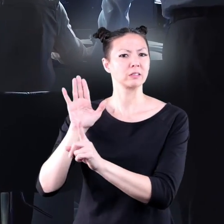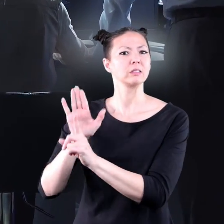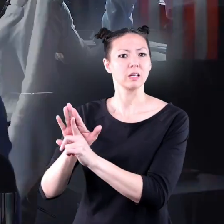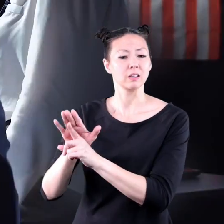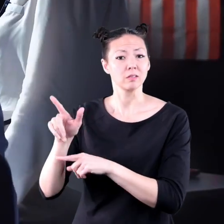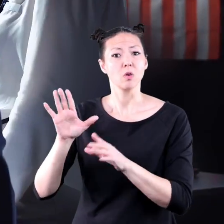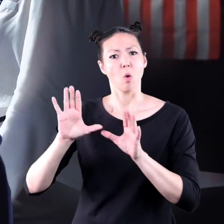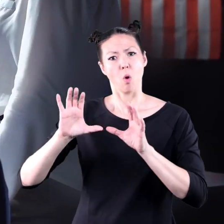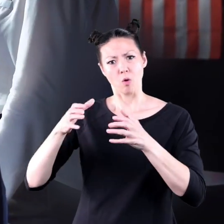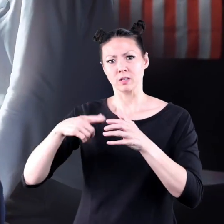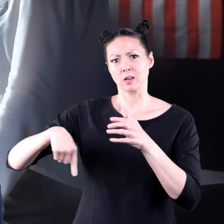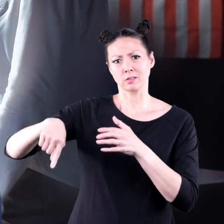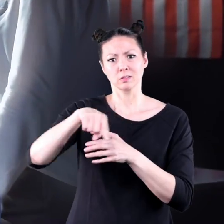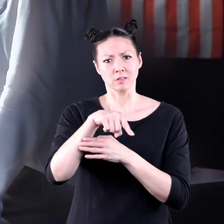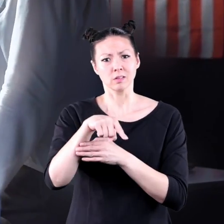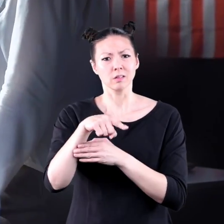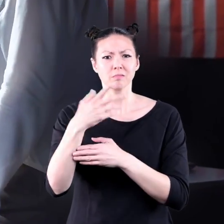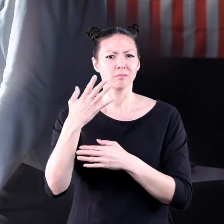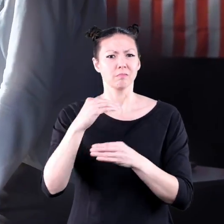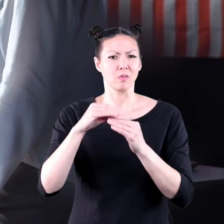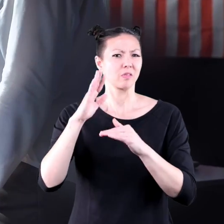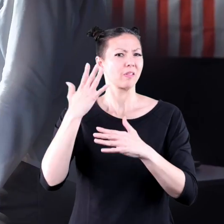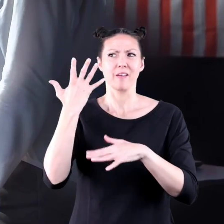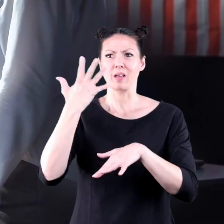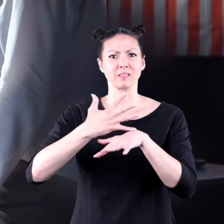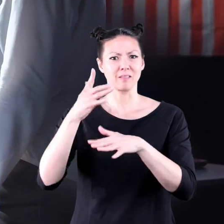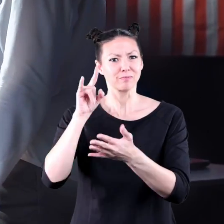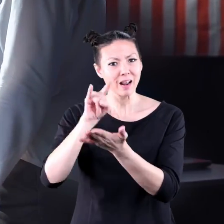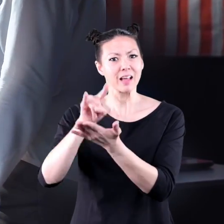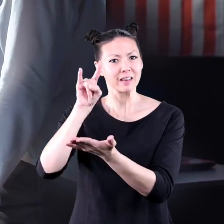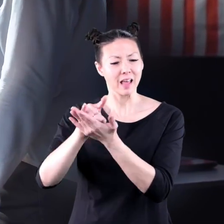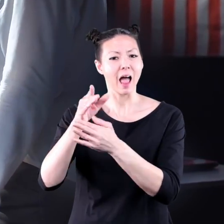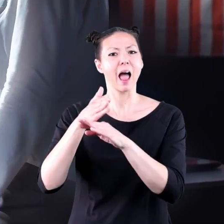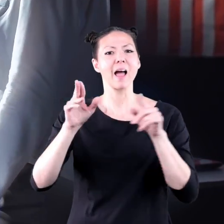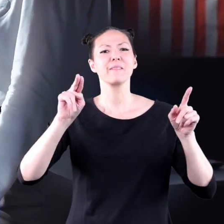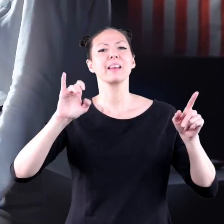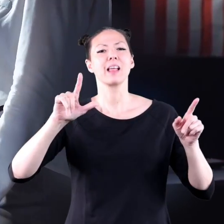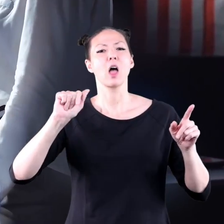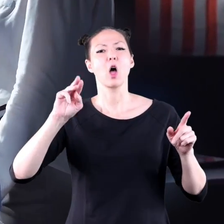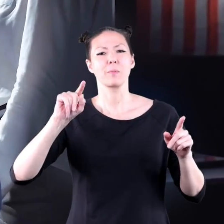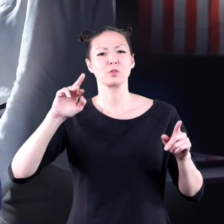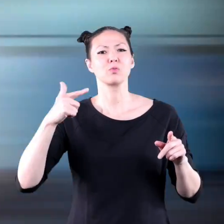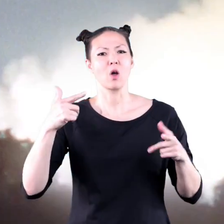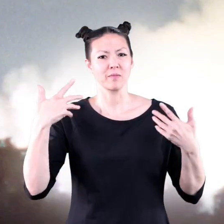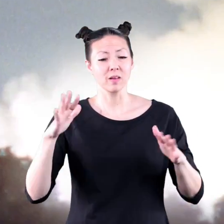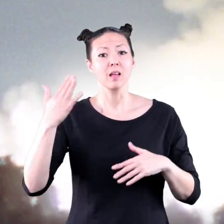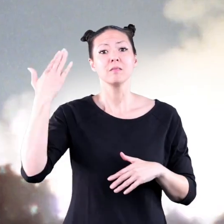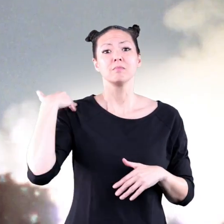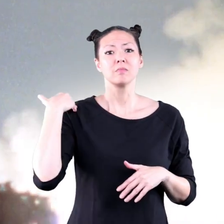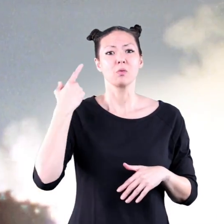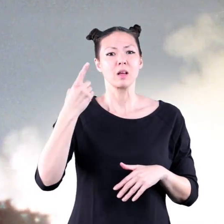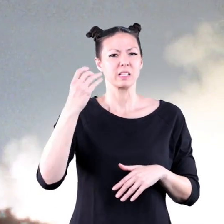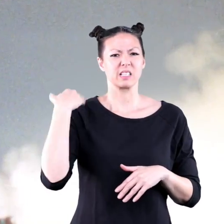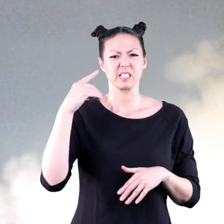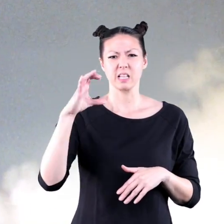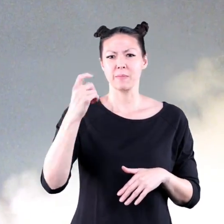organized five more moon landings after neil armstrong's mission the last one was on december